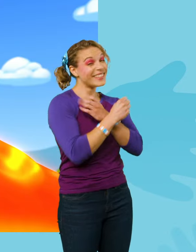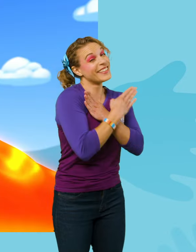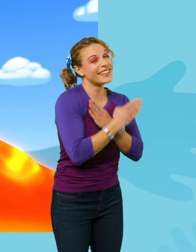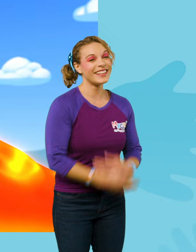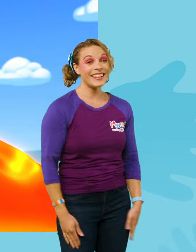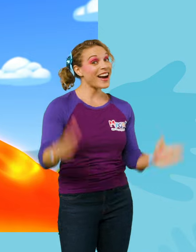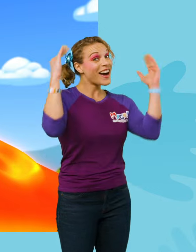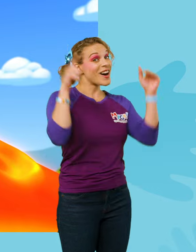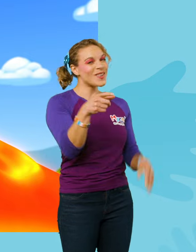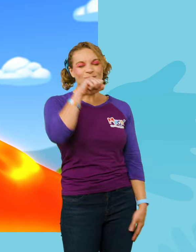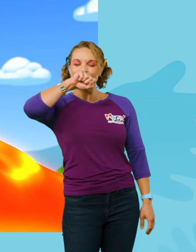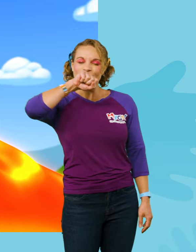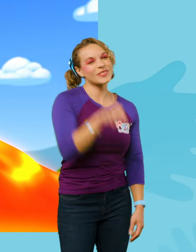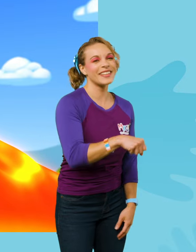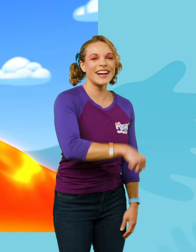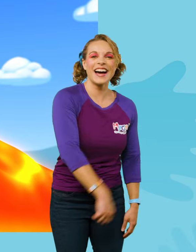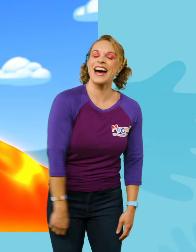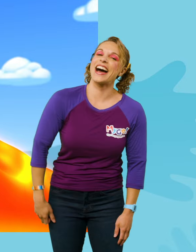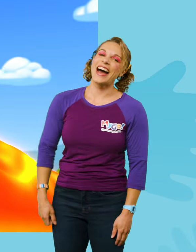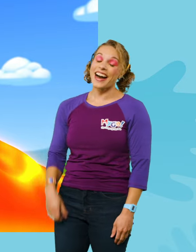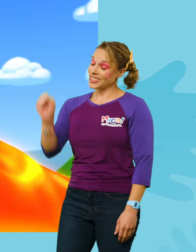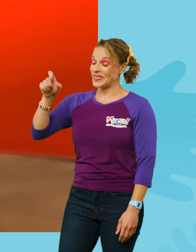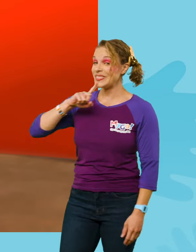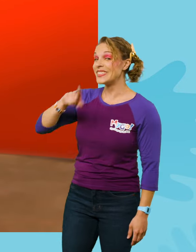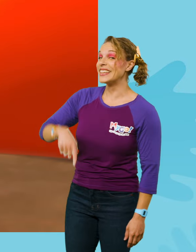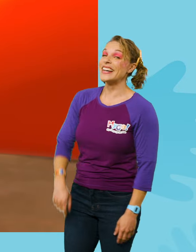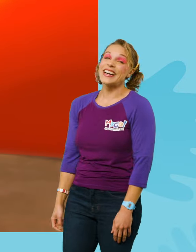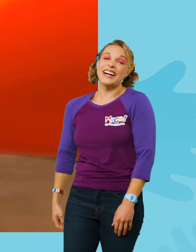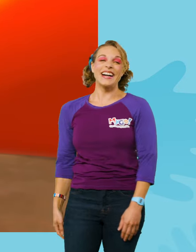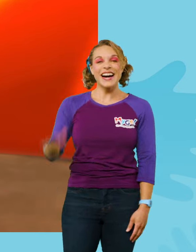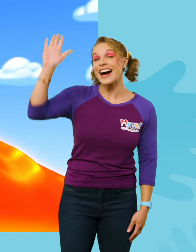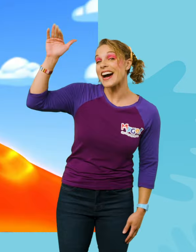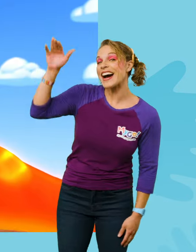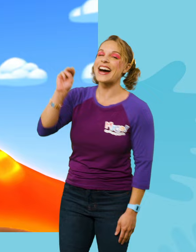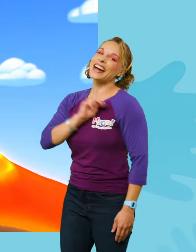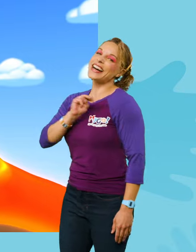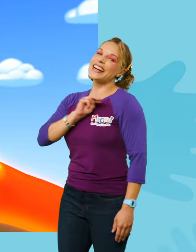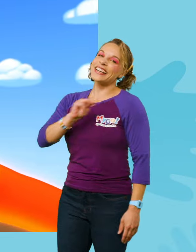fun, Blippi. Hope you loved it! Ha-ha! We did! Bye-bye, Maggie!